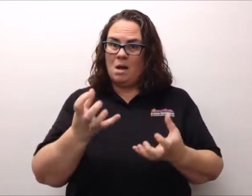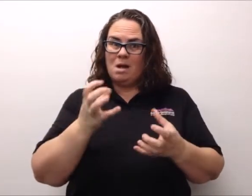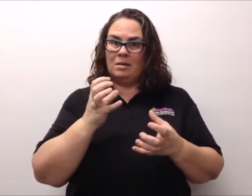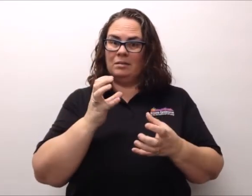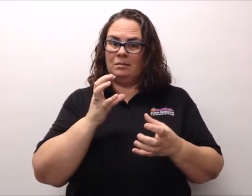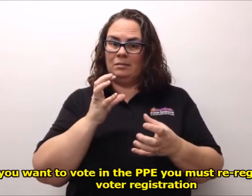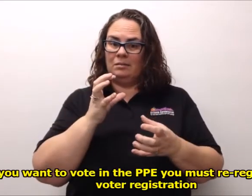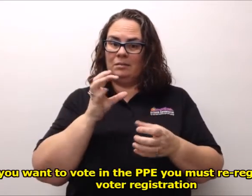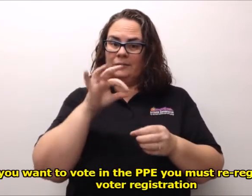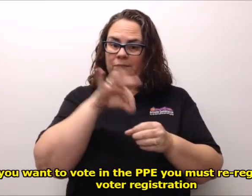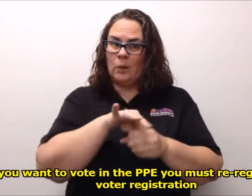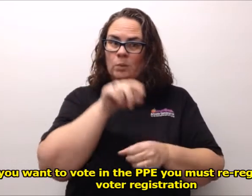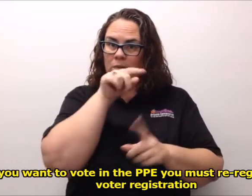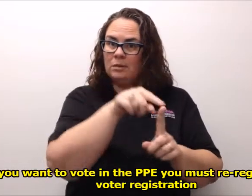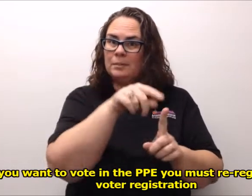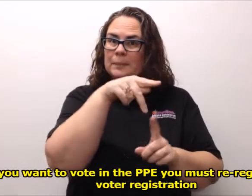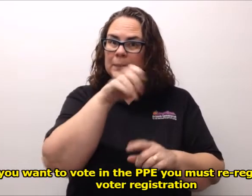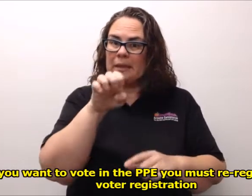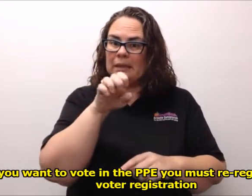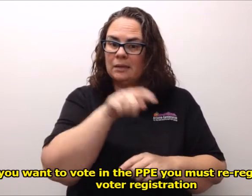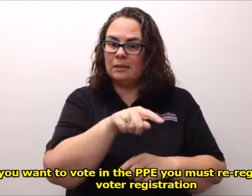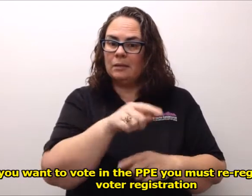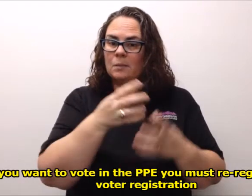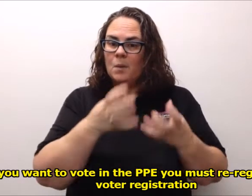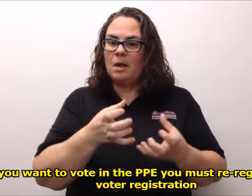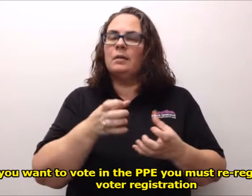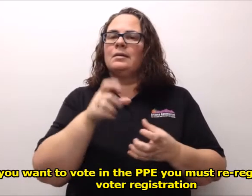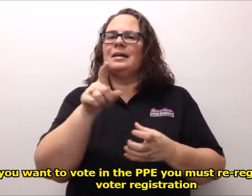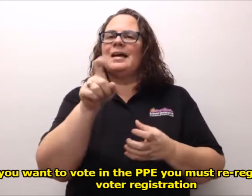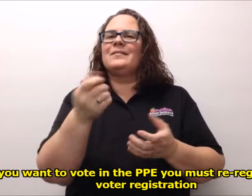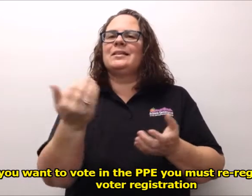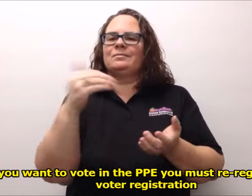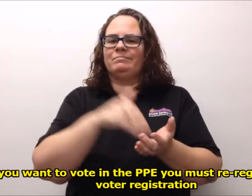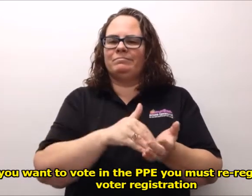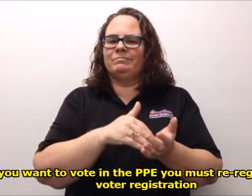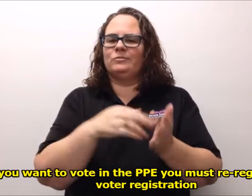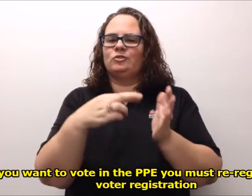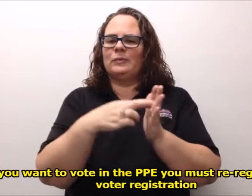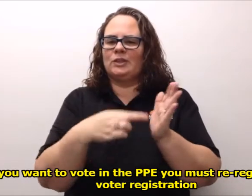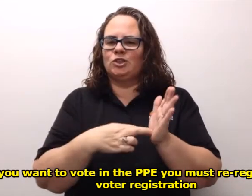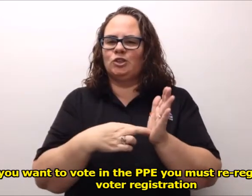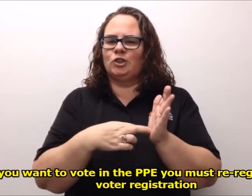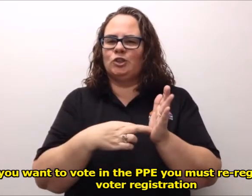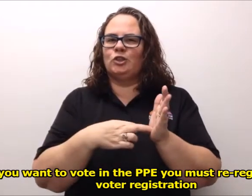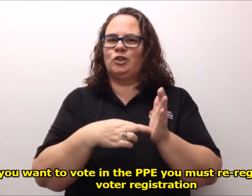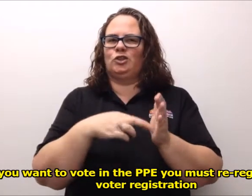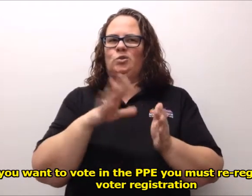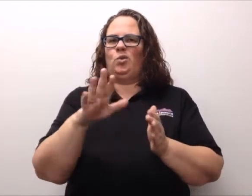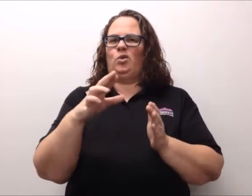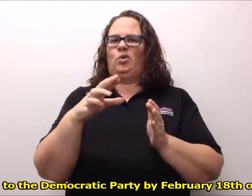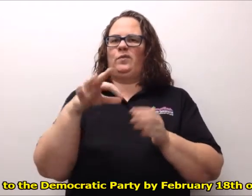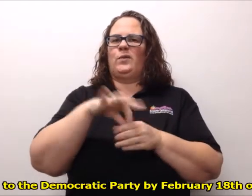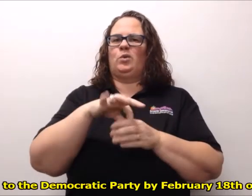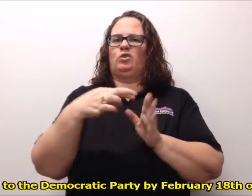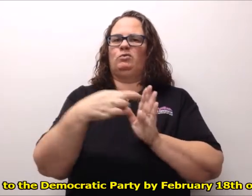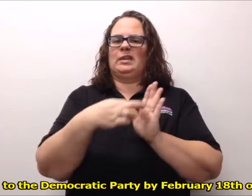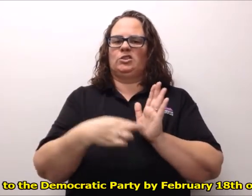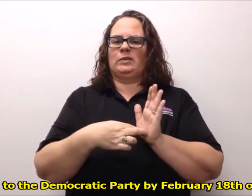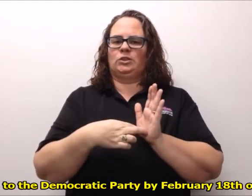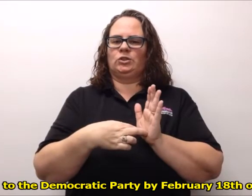If you want to vote in the PPE, you must re-register with voter registration to the Democratic Party